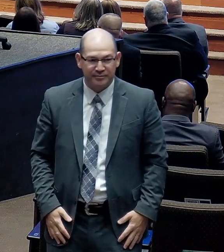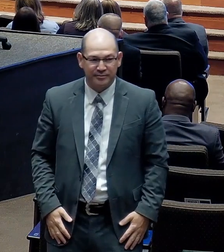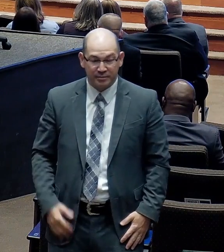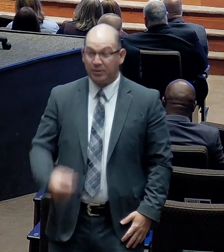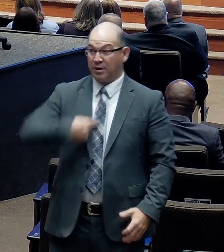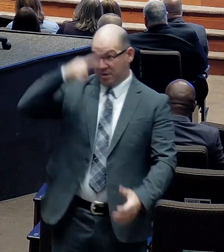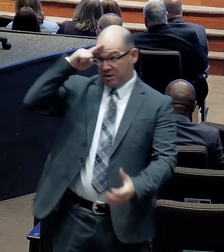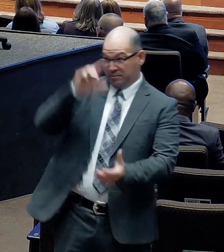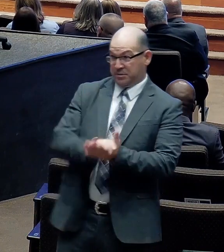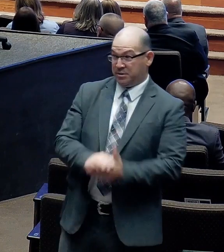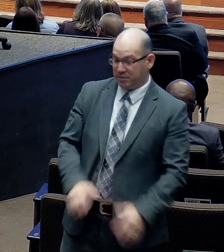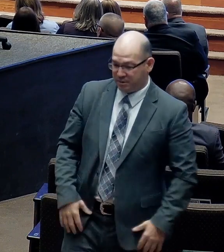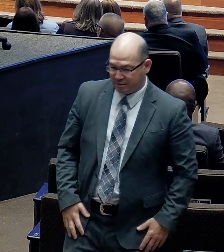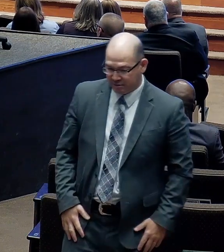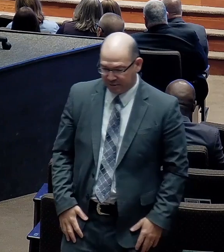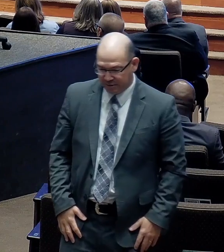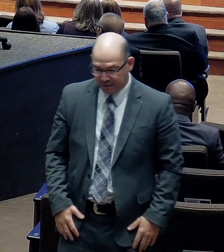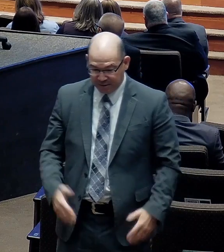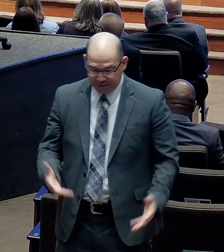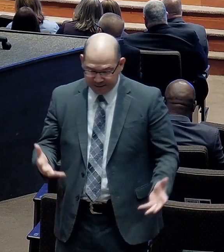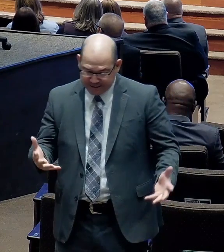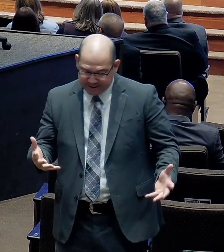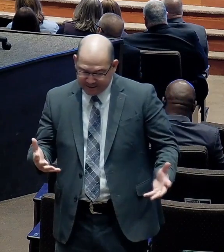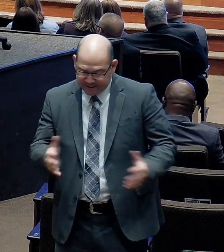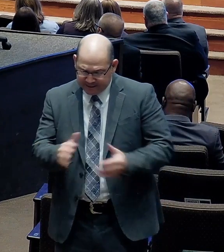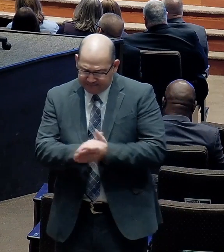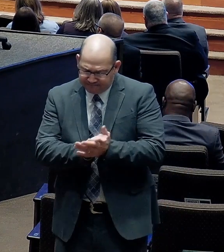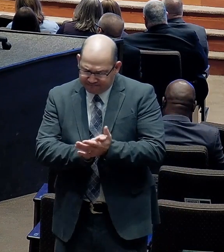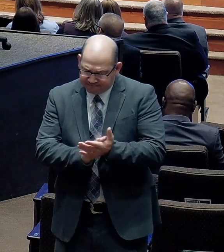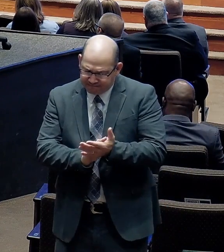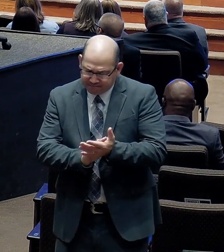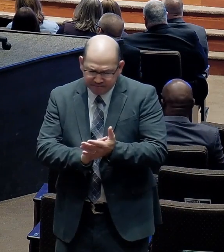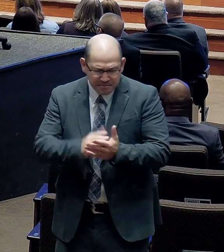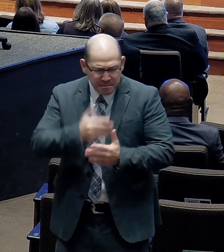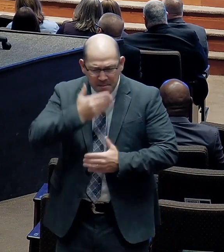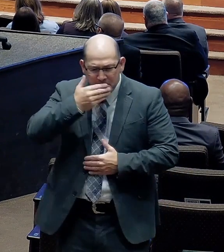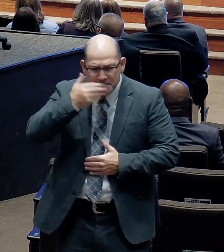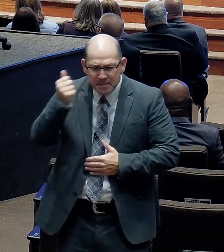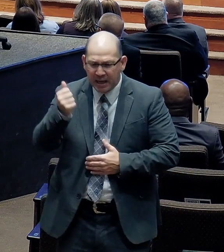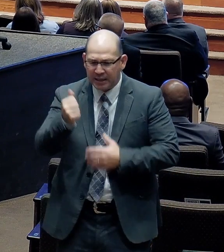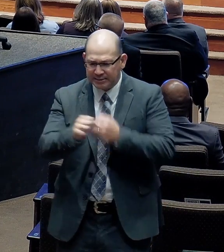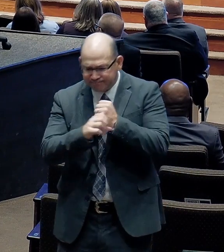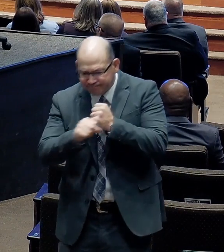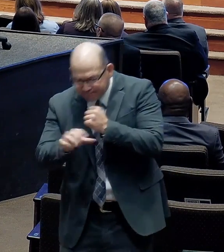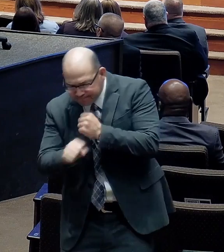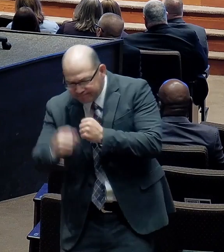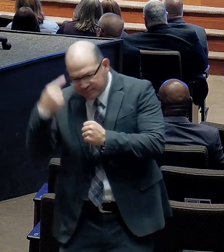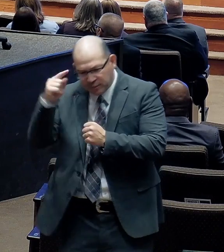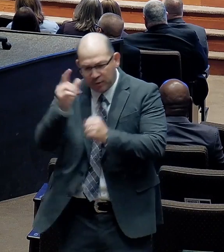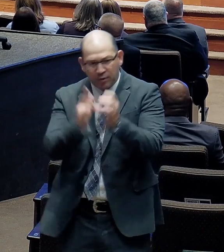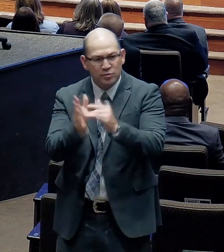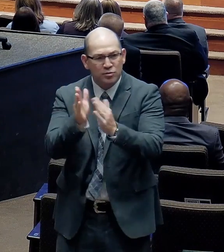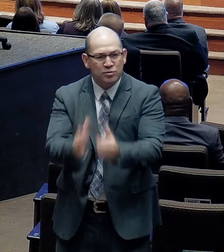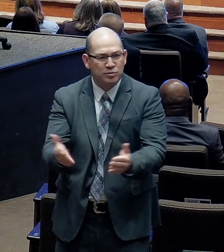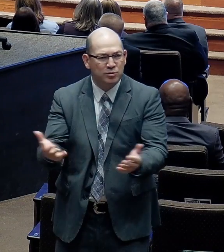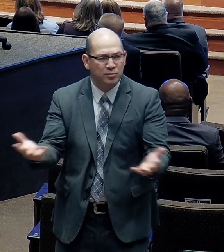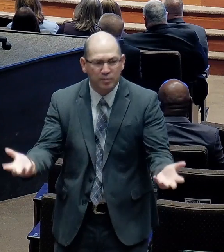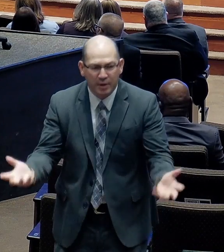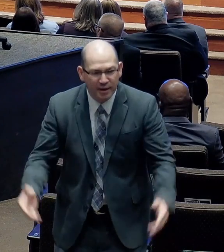the greatest advertisement for biblical Christianity Is a singing, praising, happy